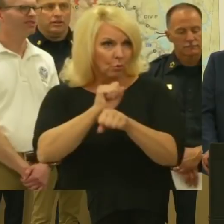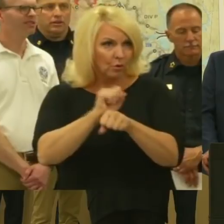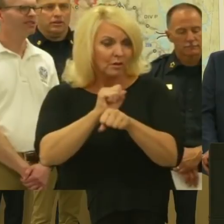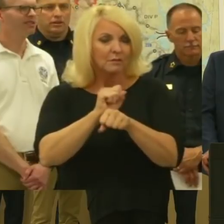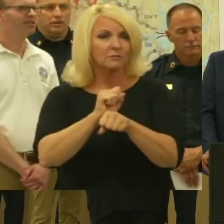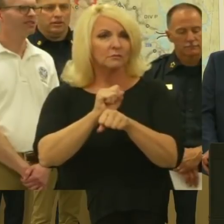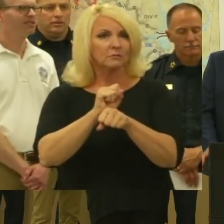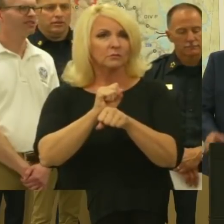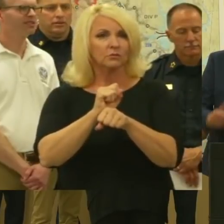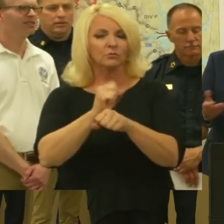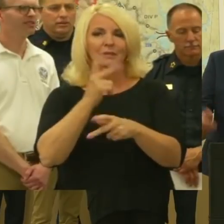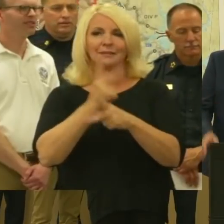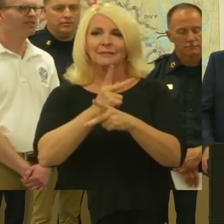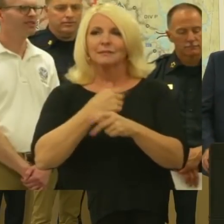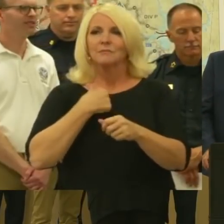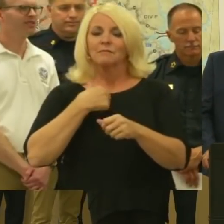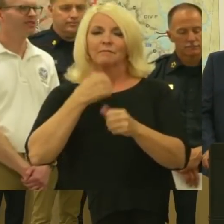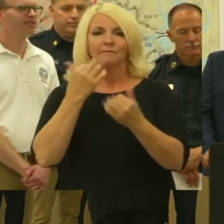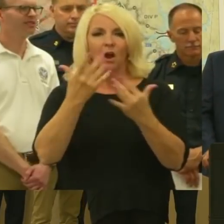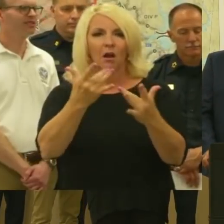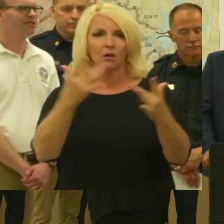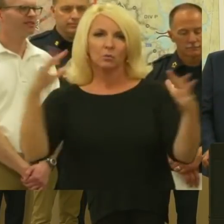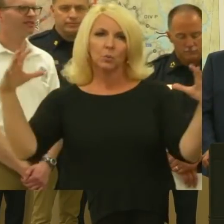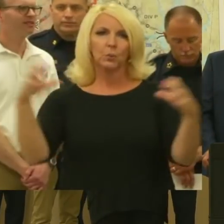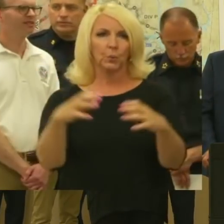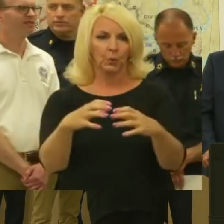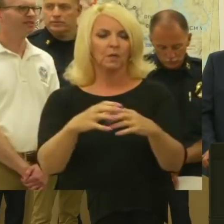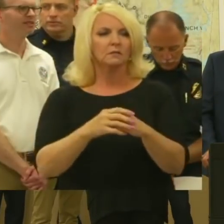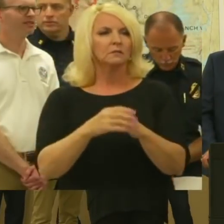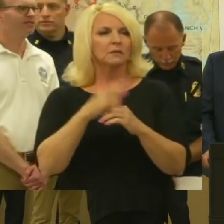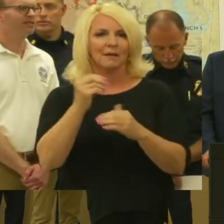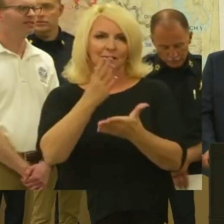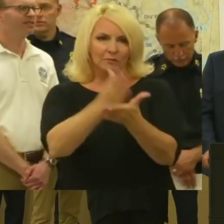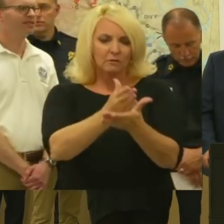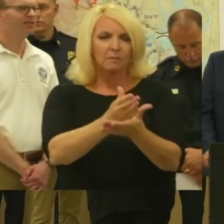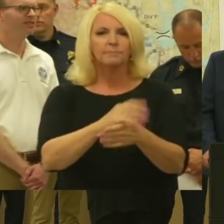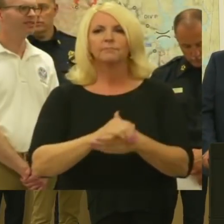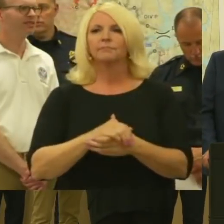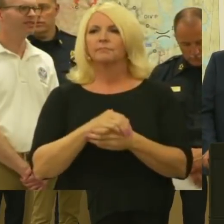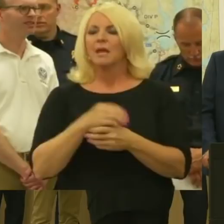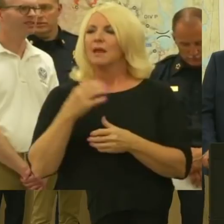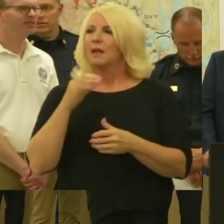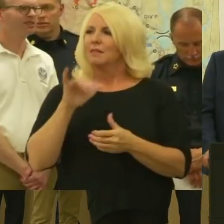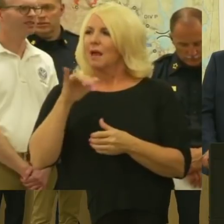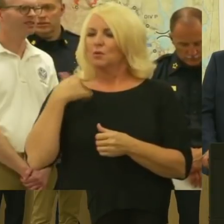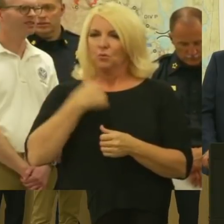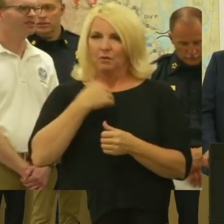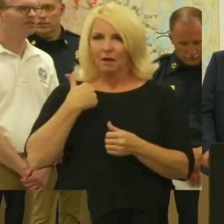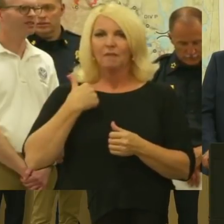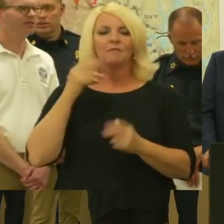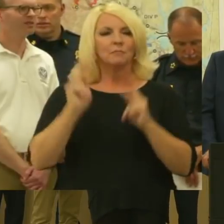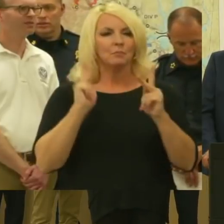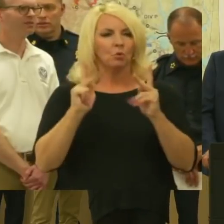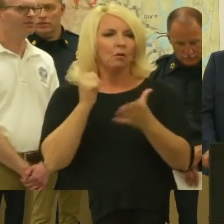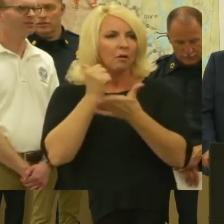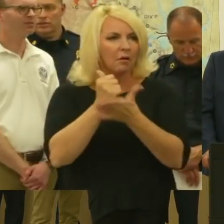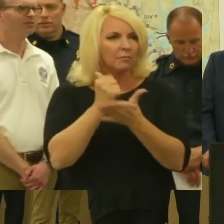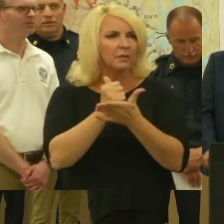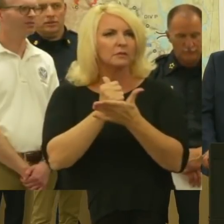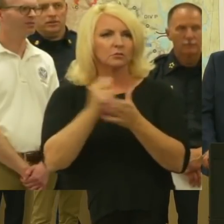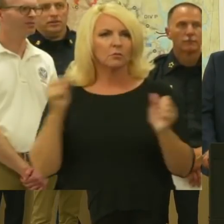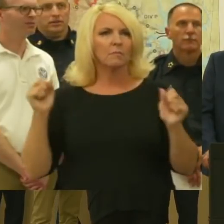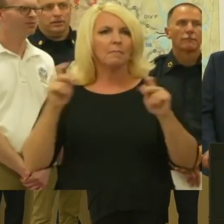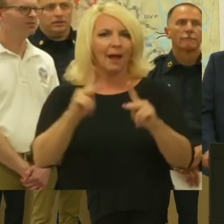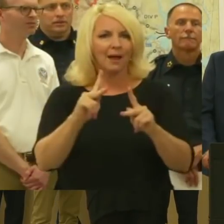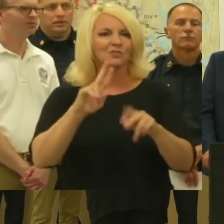coming to the surface, what people are going to need in order to be restored to what will hopefully be a